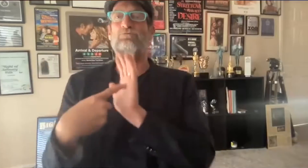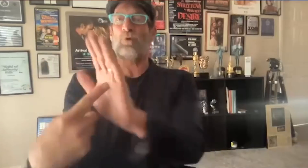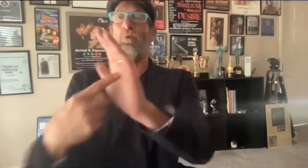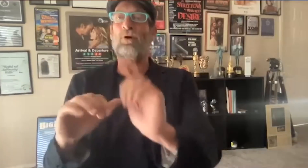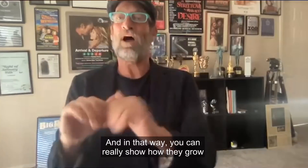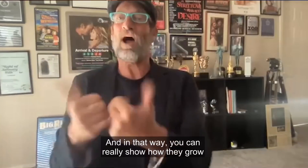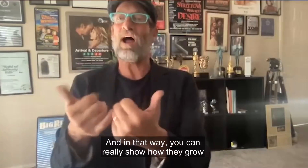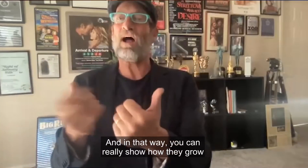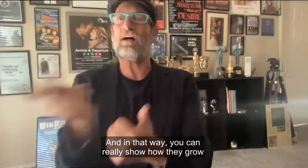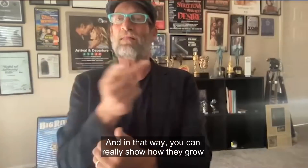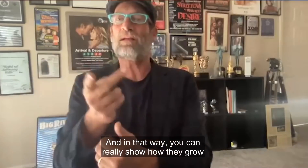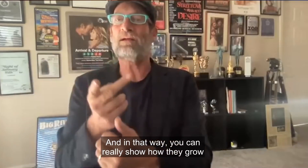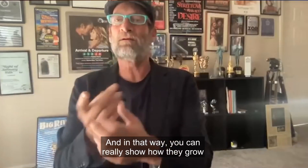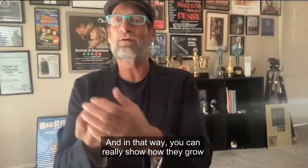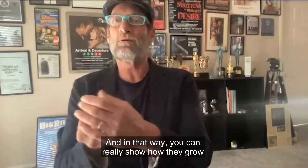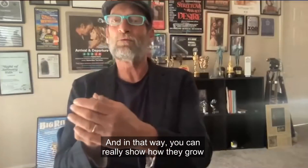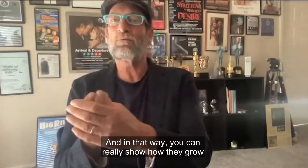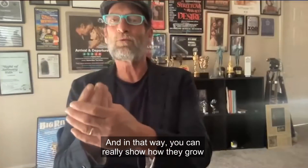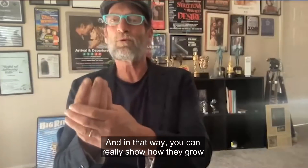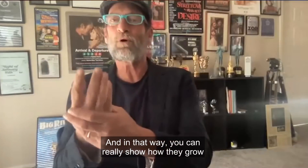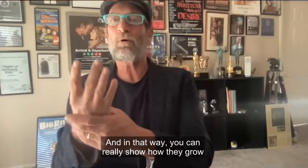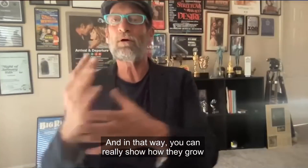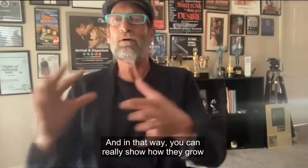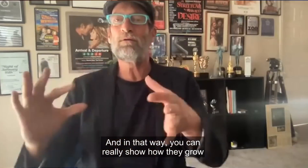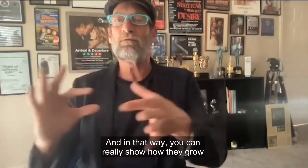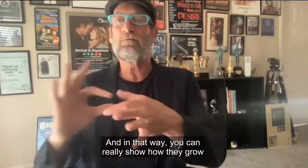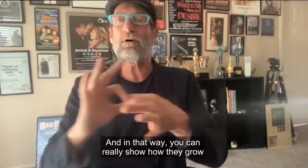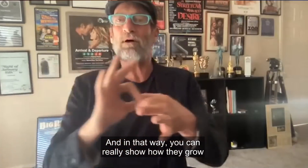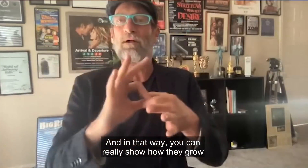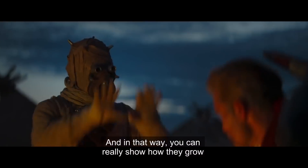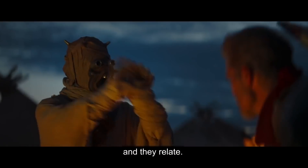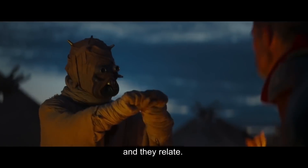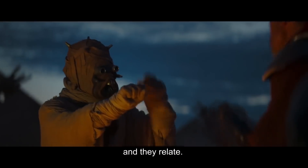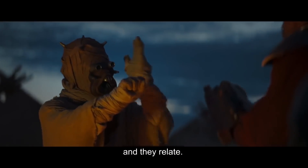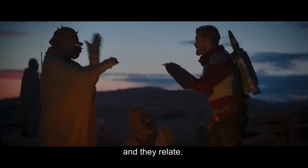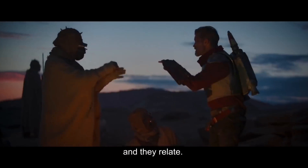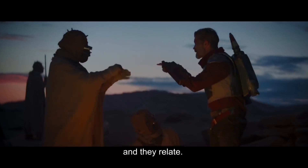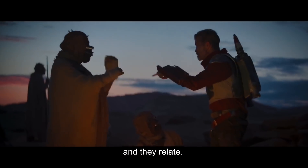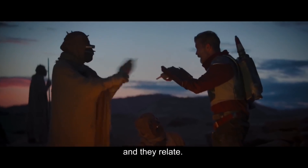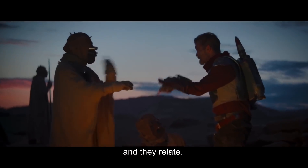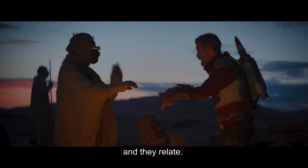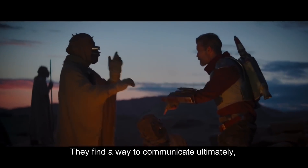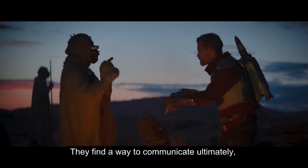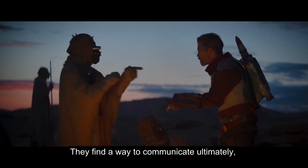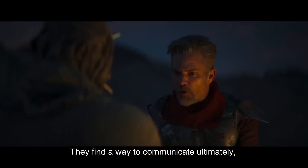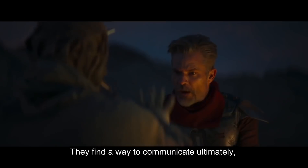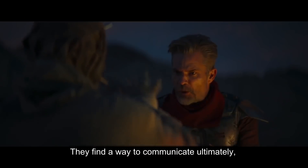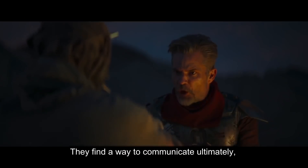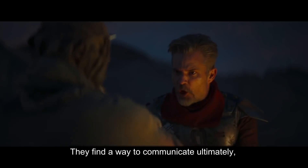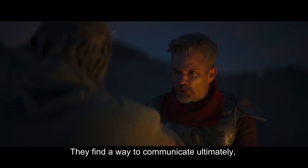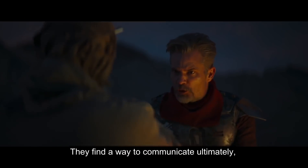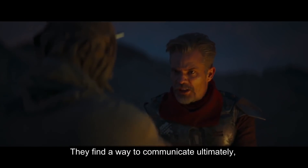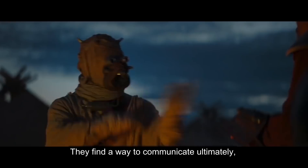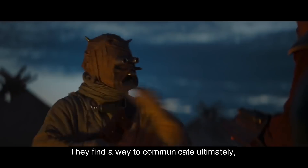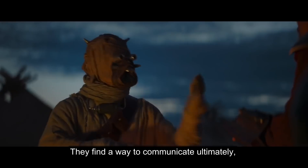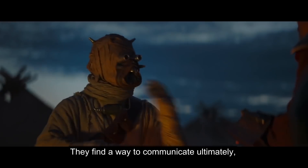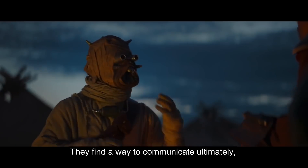And in that way, you can really show how they grow and they relate. They find a way to communicate ultimately.